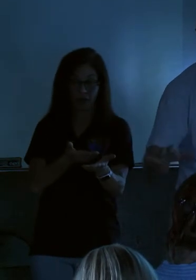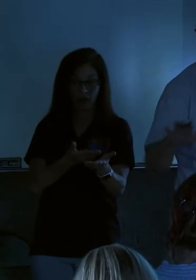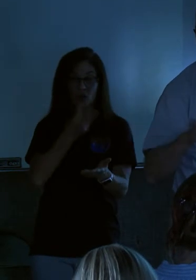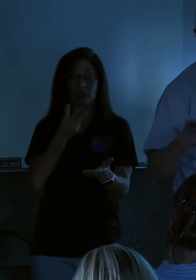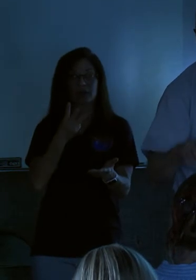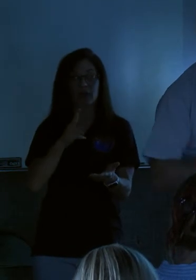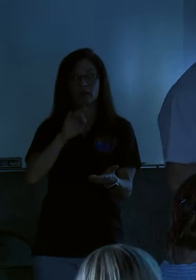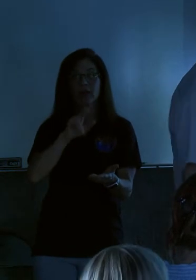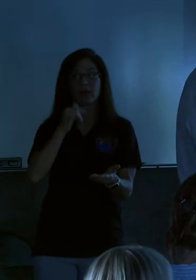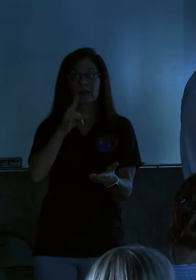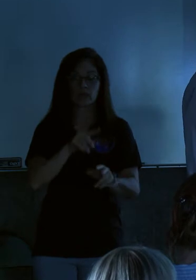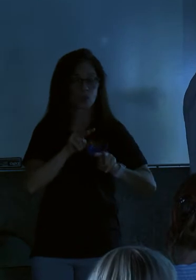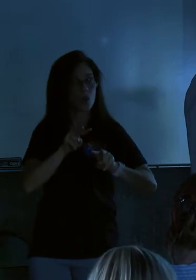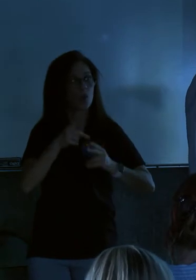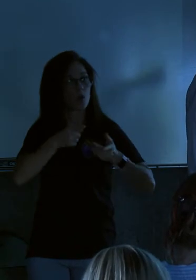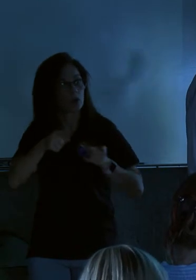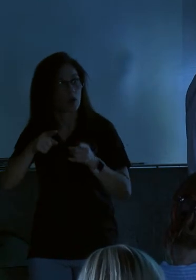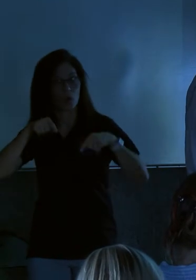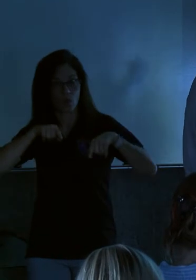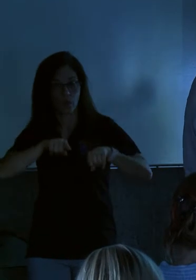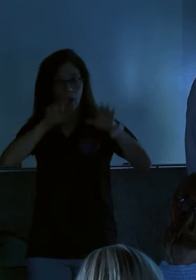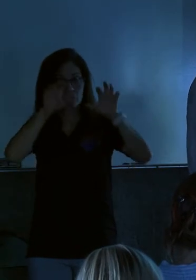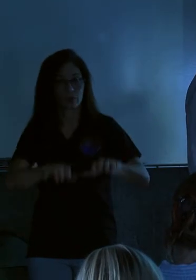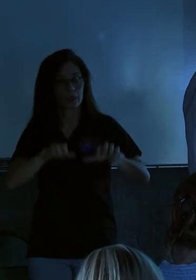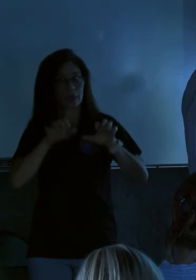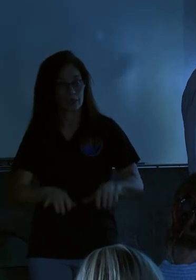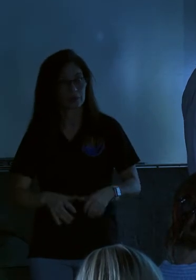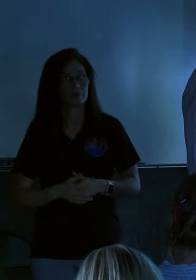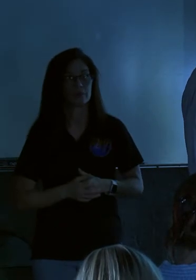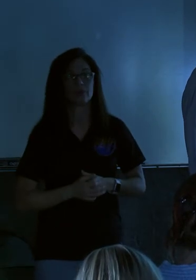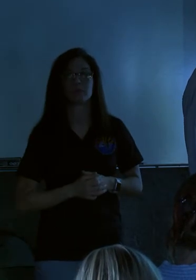observing what was happening as it happened. Next slide, please.